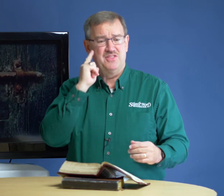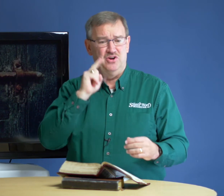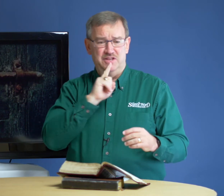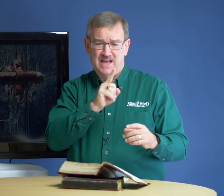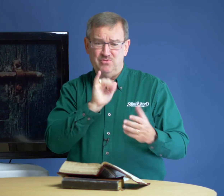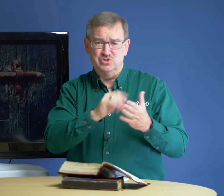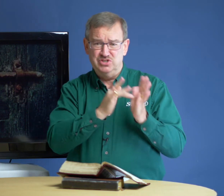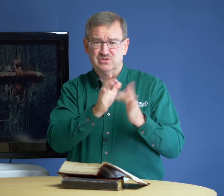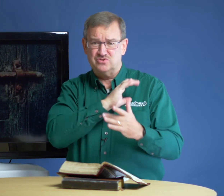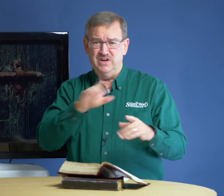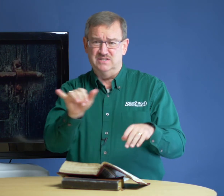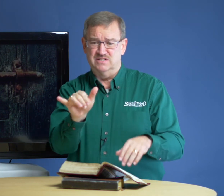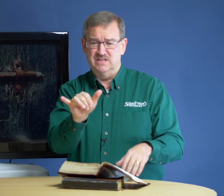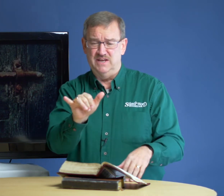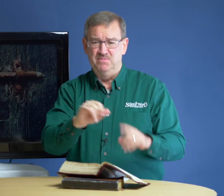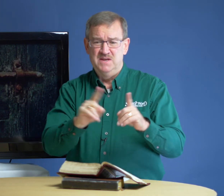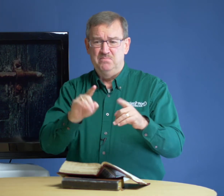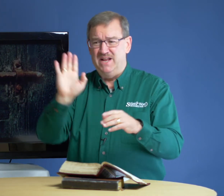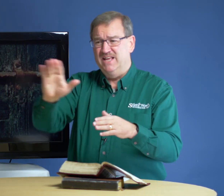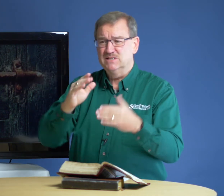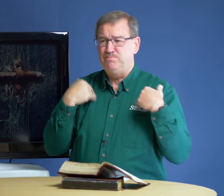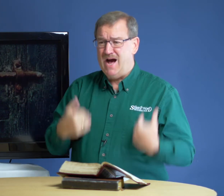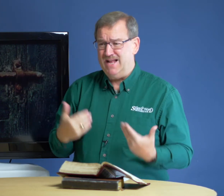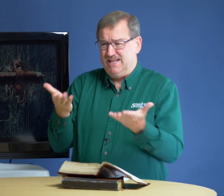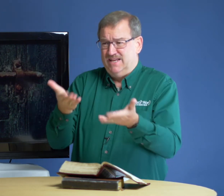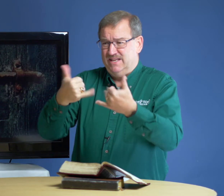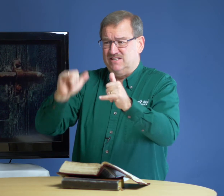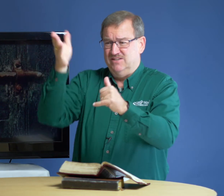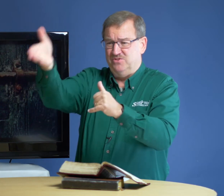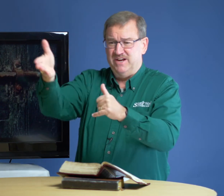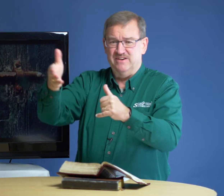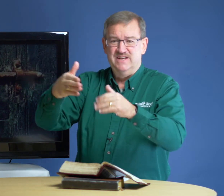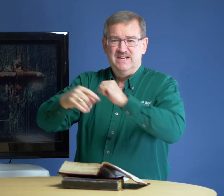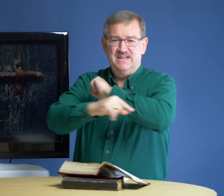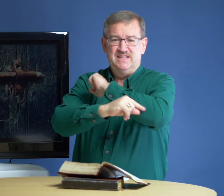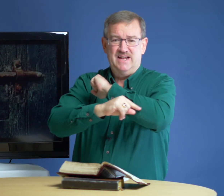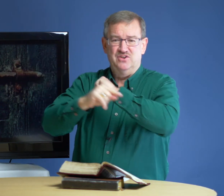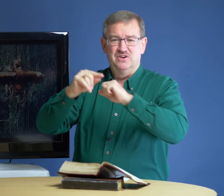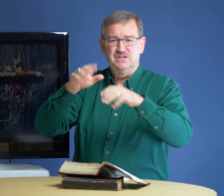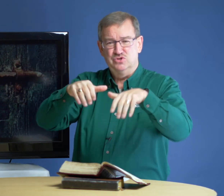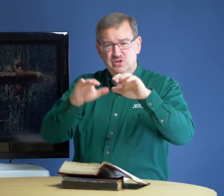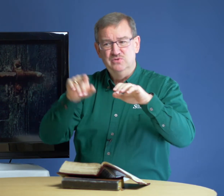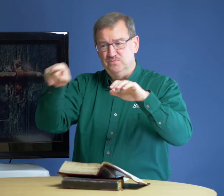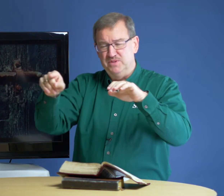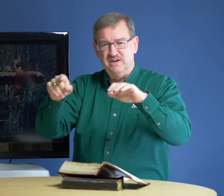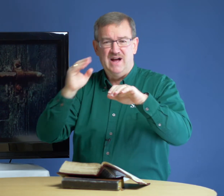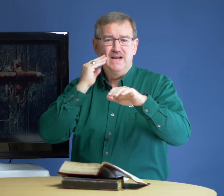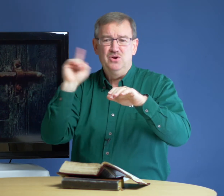thought that was Jesus Christ the same, but his body is still there in that garden tomb there. I know